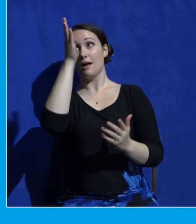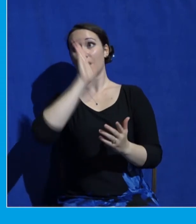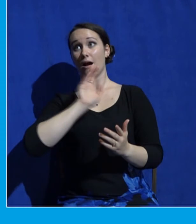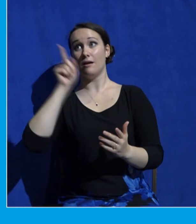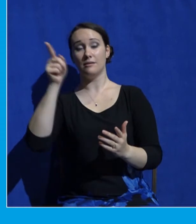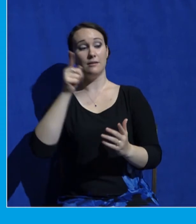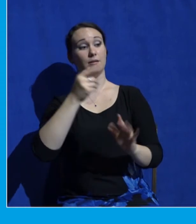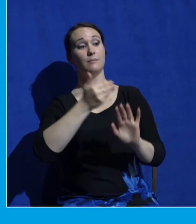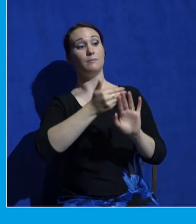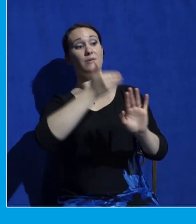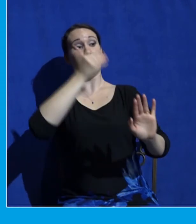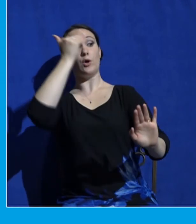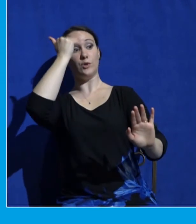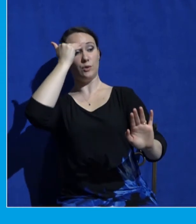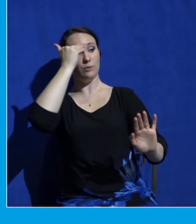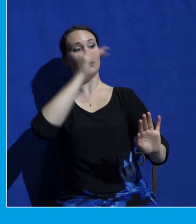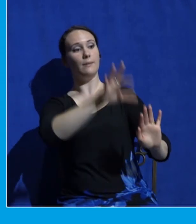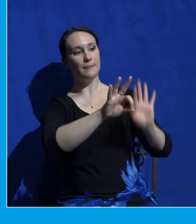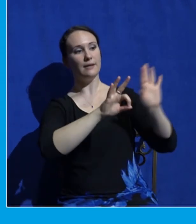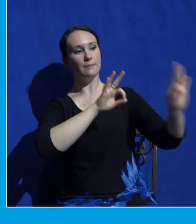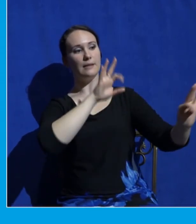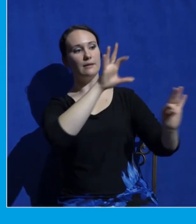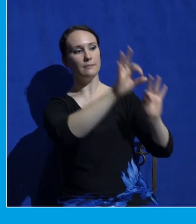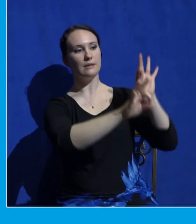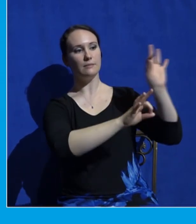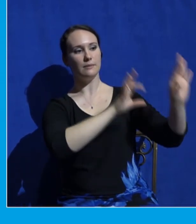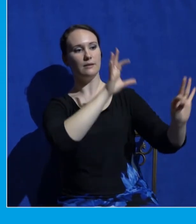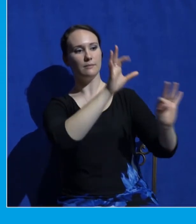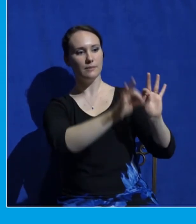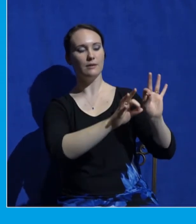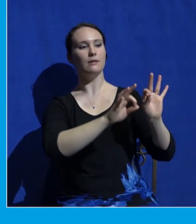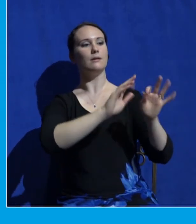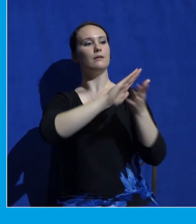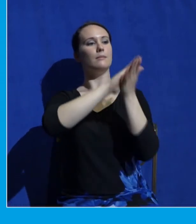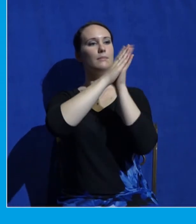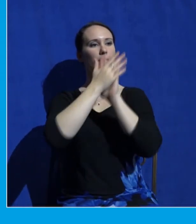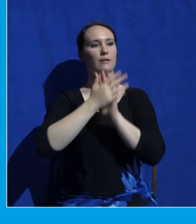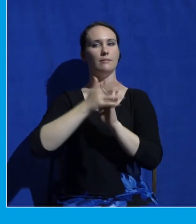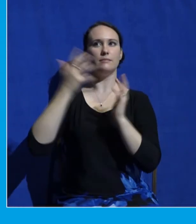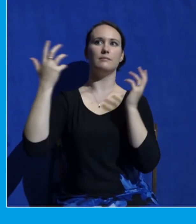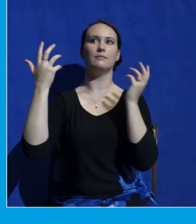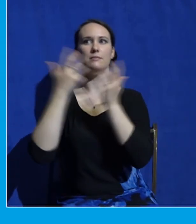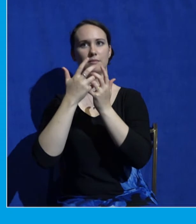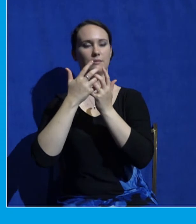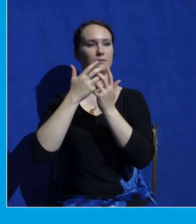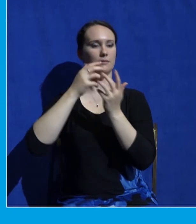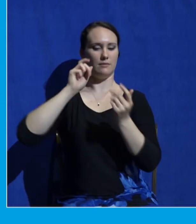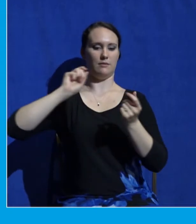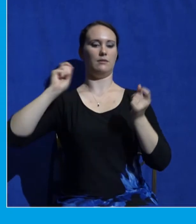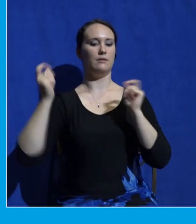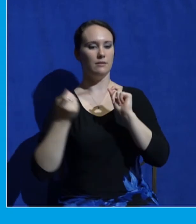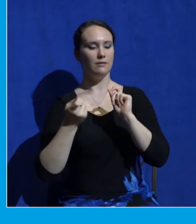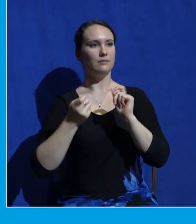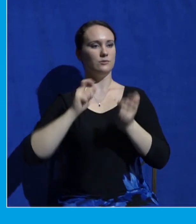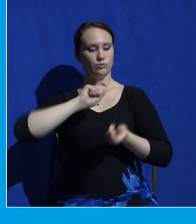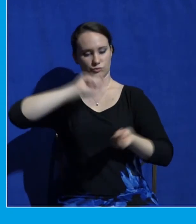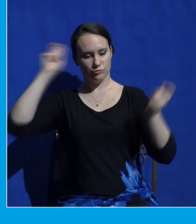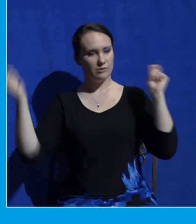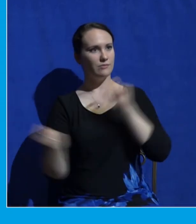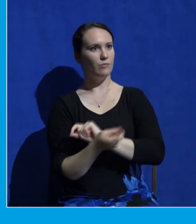God has destined for you to be conformed transformed into the image of his son in order